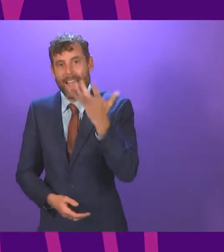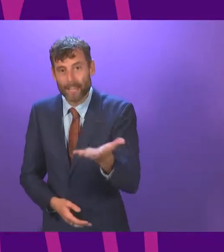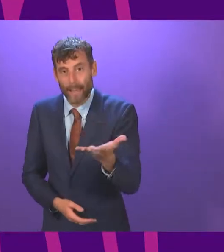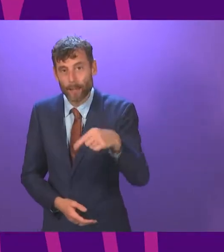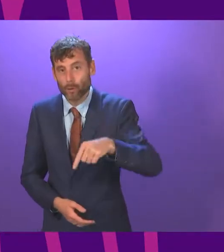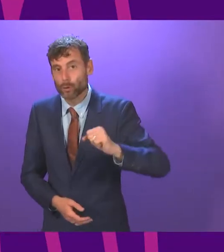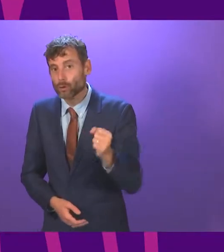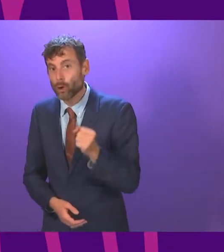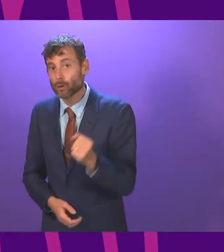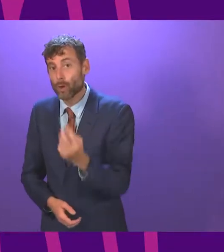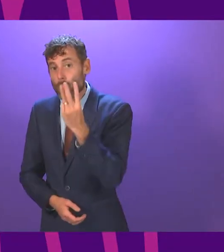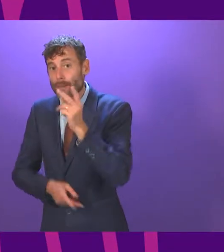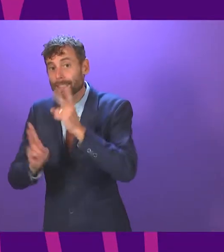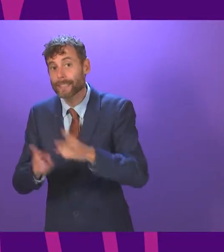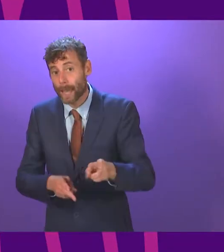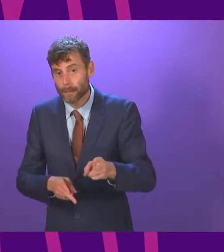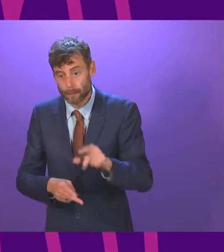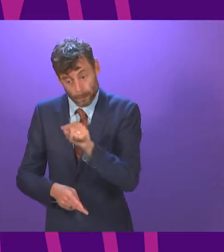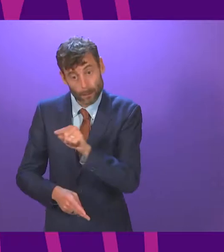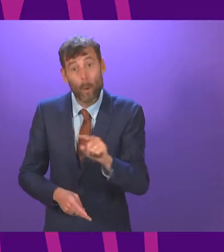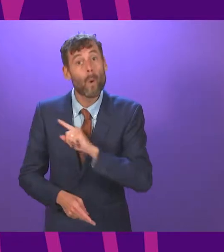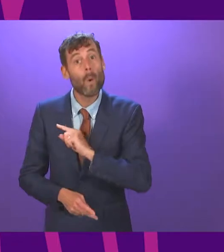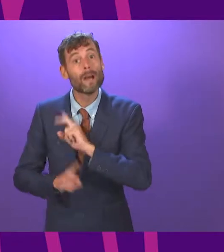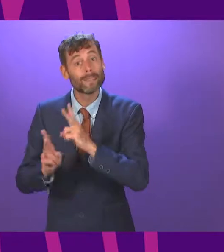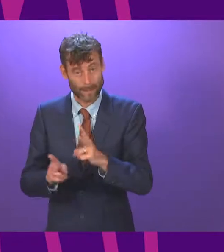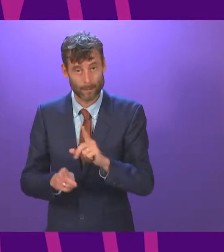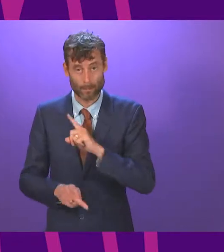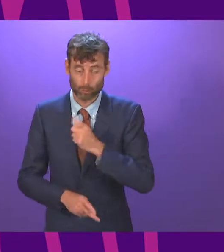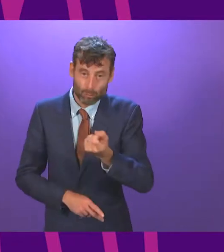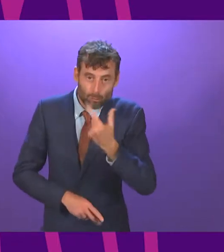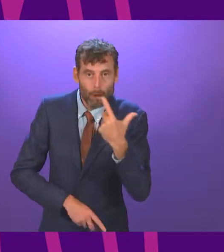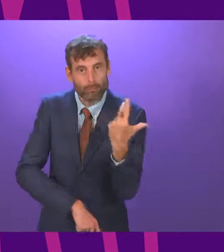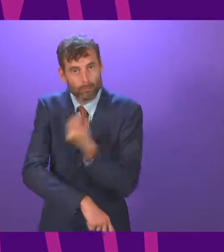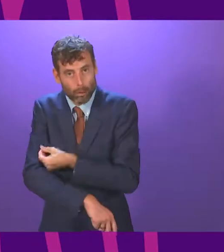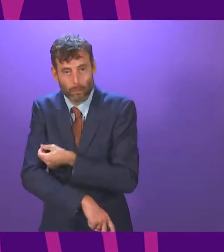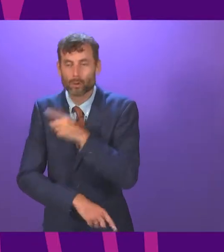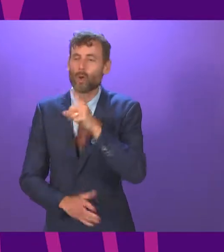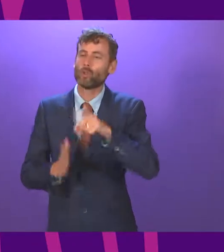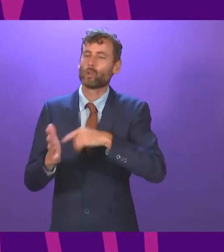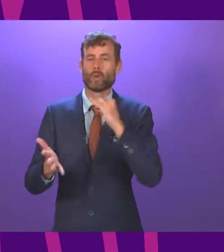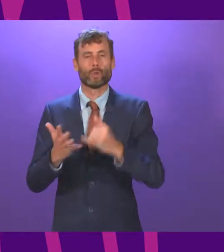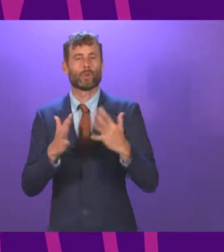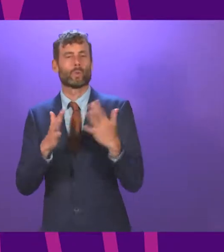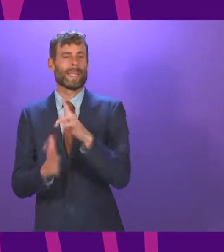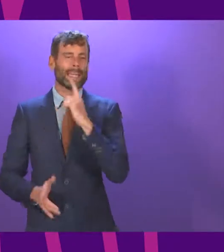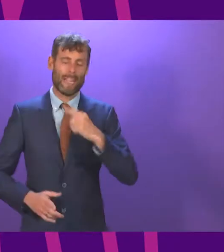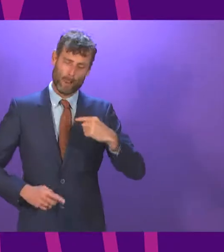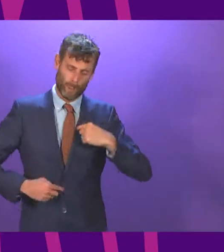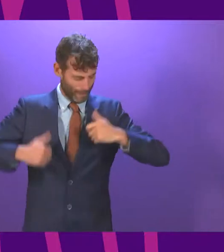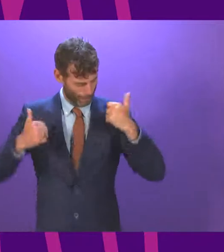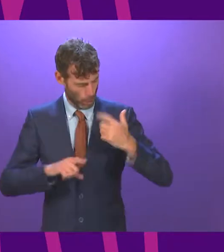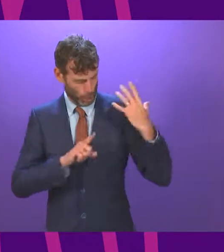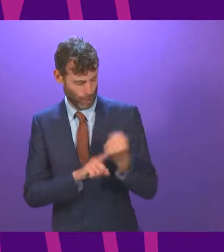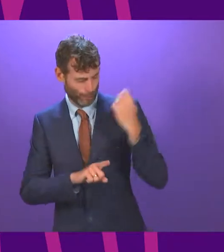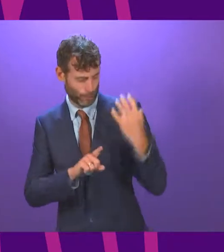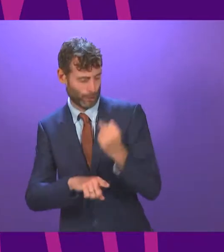are as a result of drug misuse here in Scotland. So while John Swinney and his Government are celebrating about how they've delivered over the